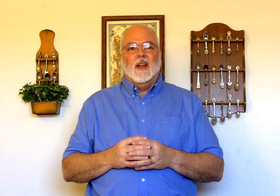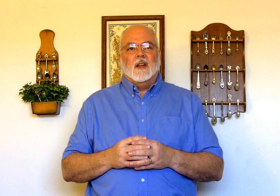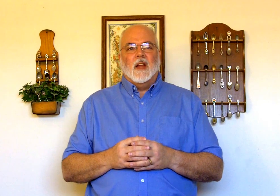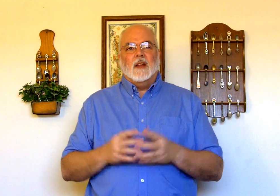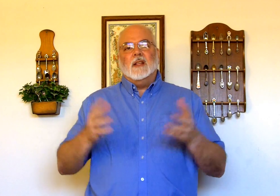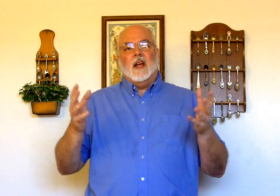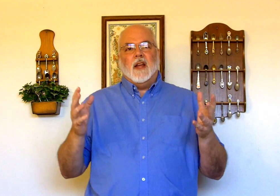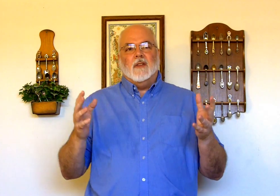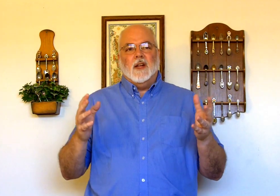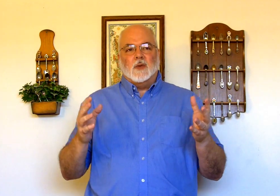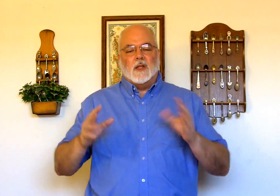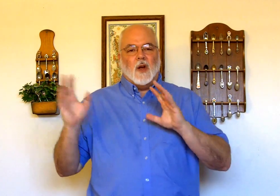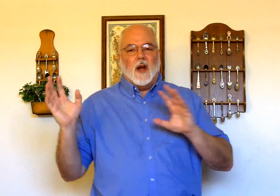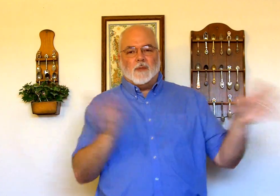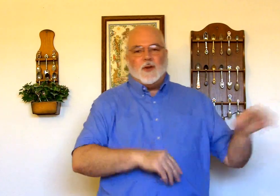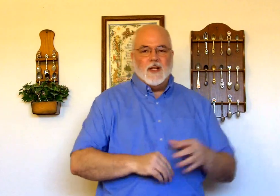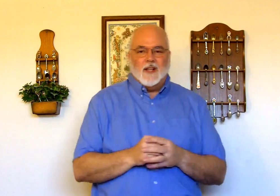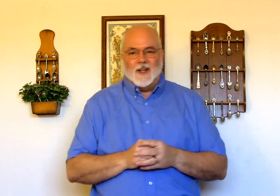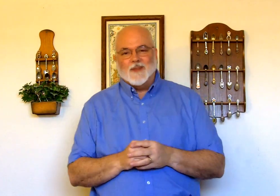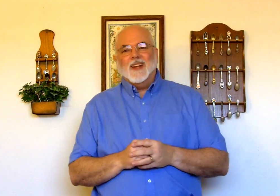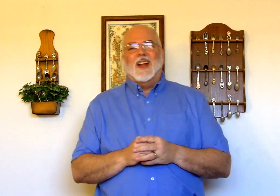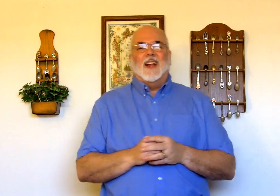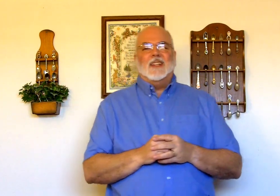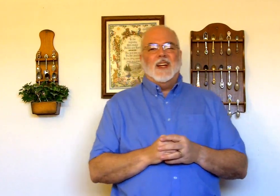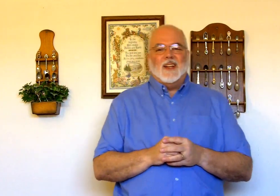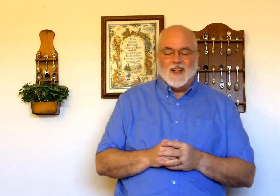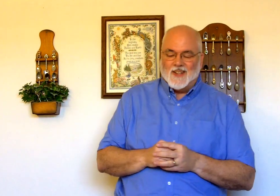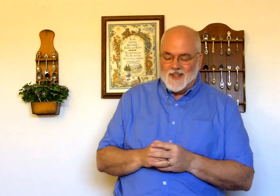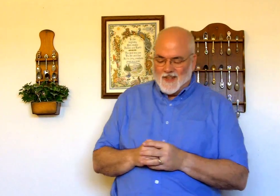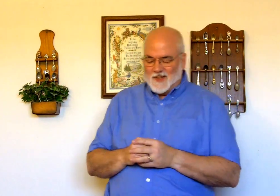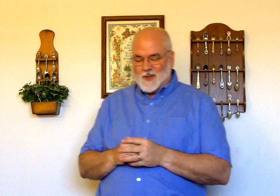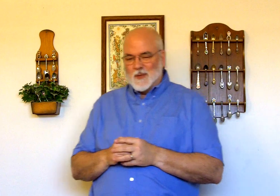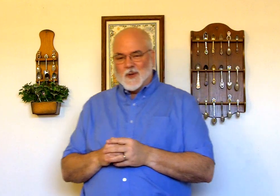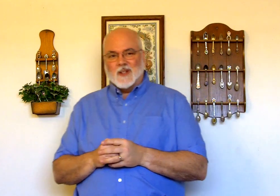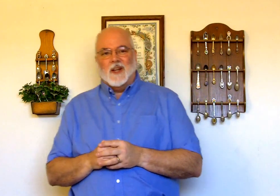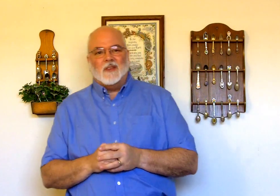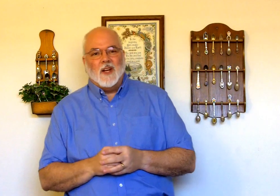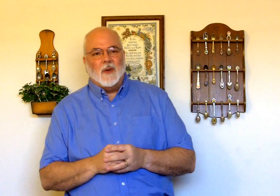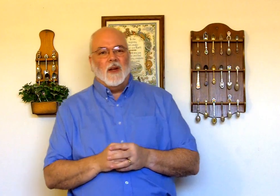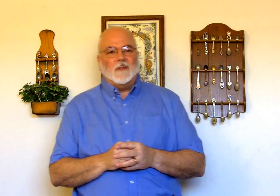And this is how David deals with it. All right, preaching's done. Let's get into the scripture itself. Here we go.